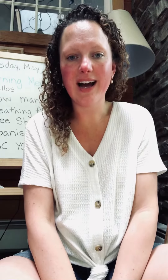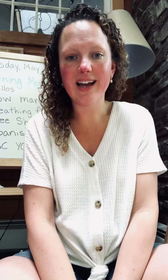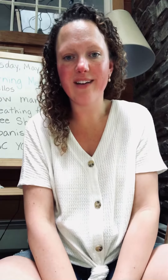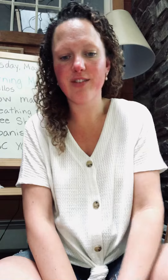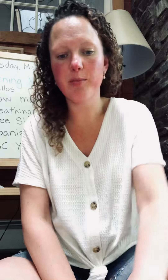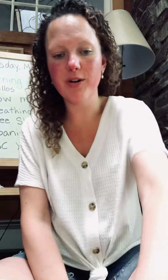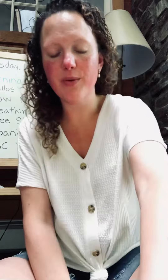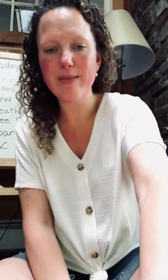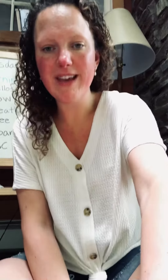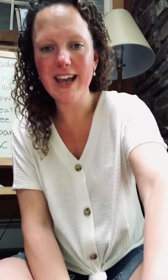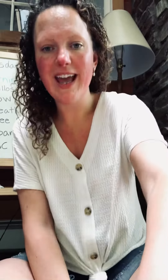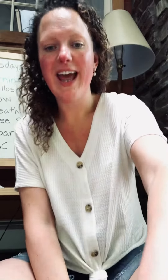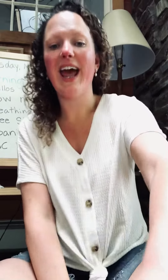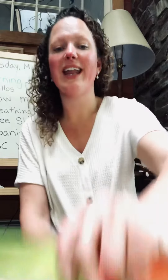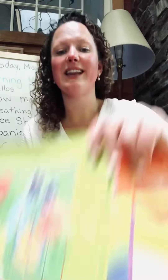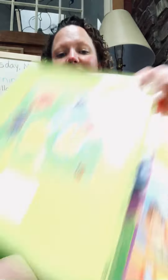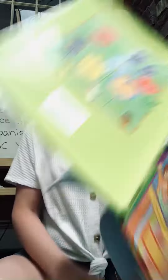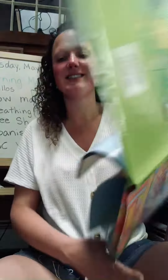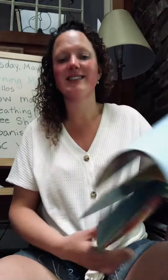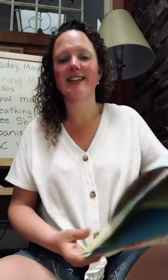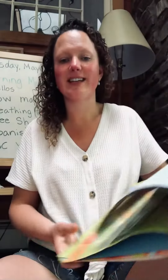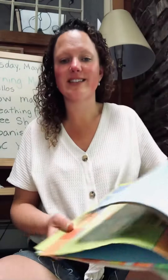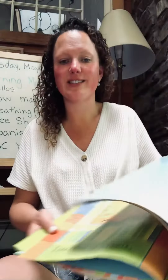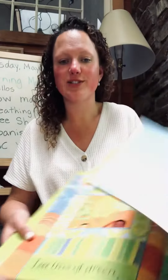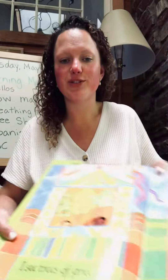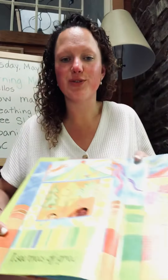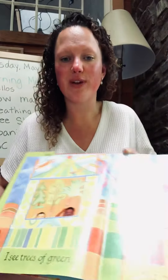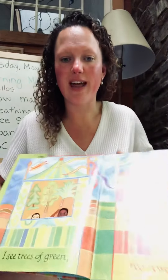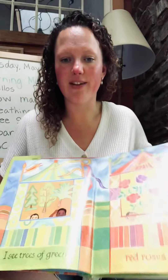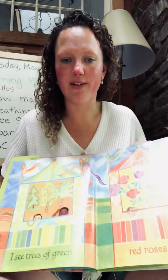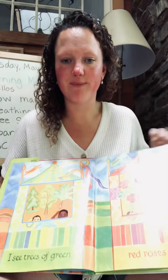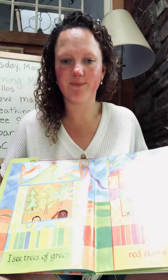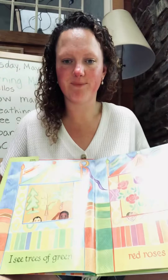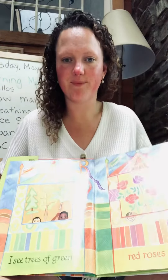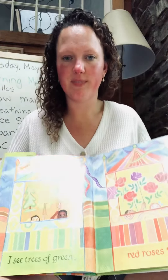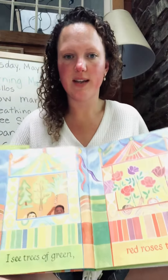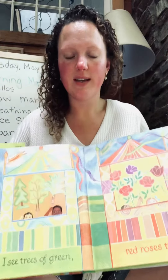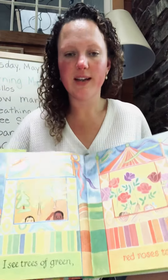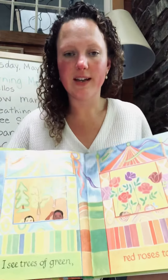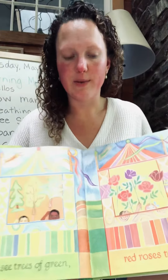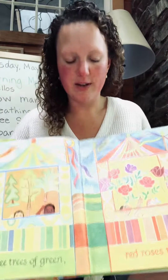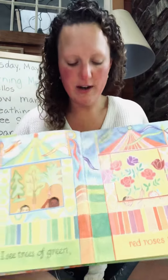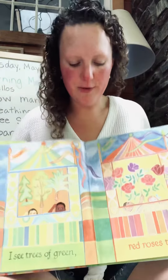have the book with me and let's sing it together. Here we go.